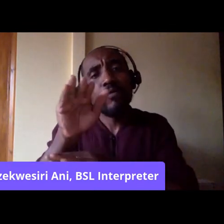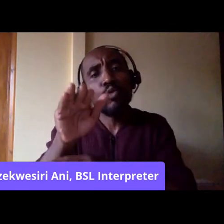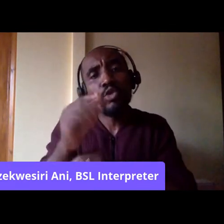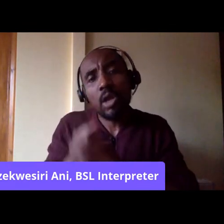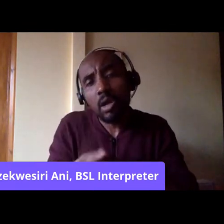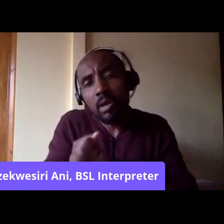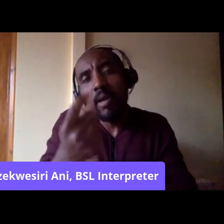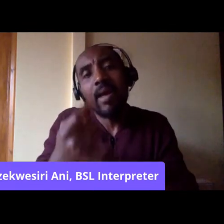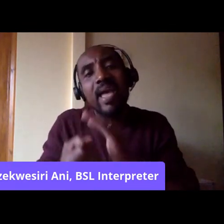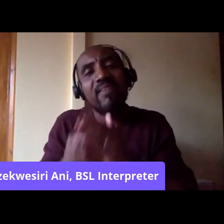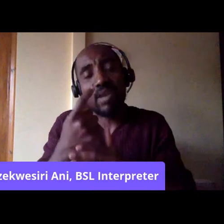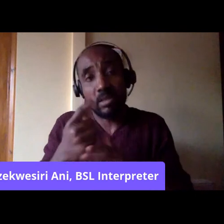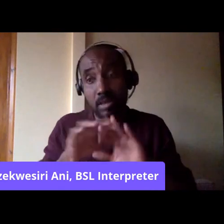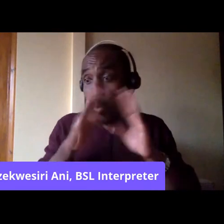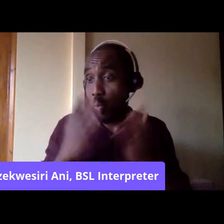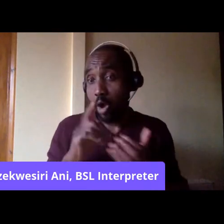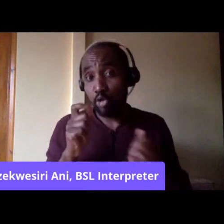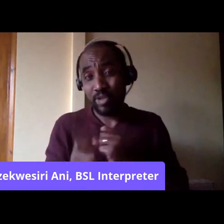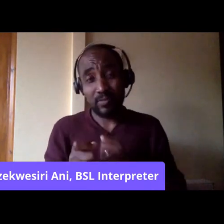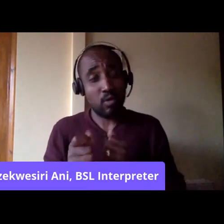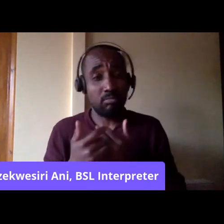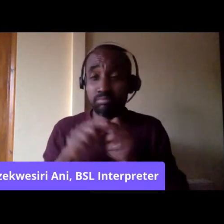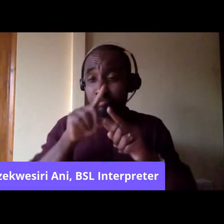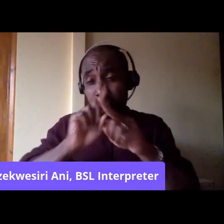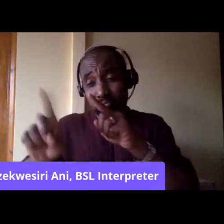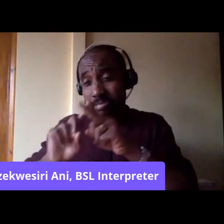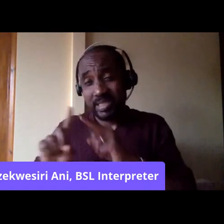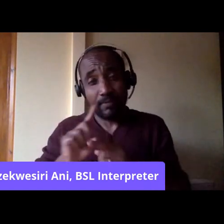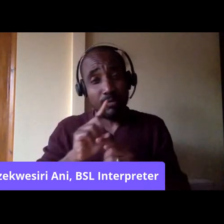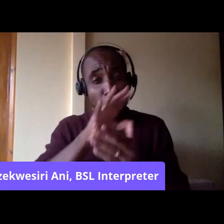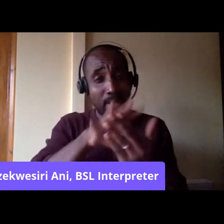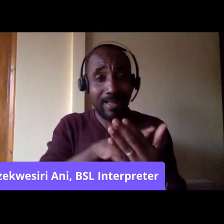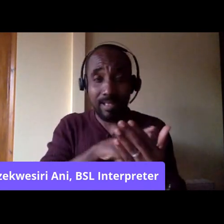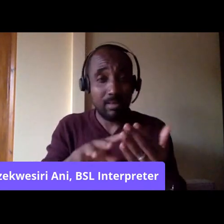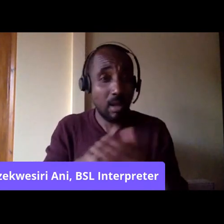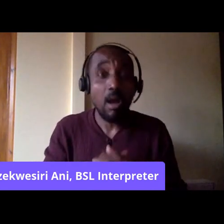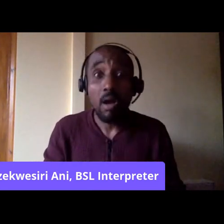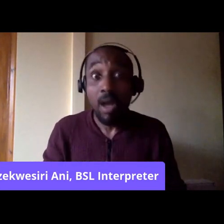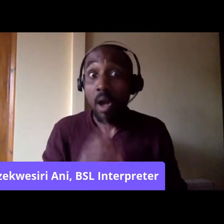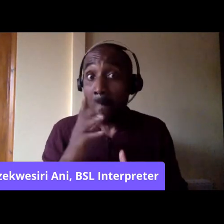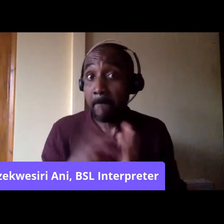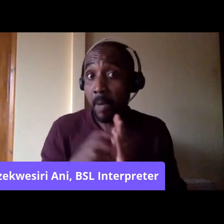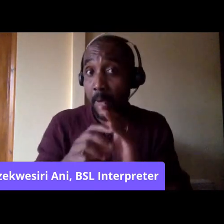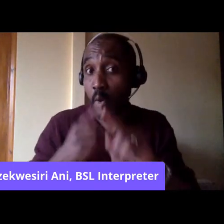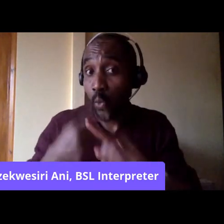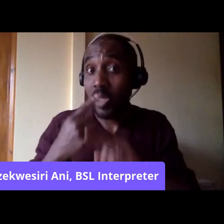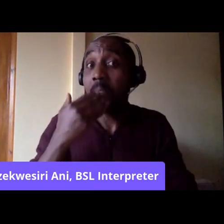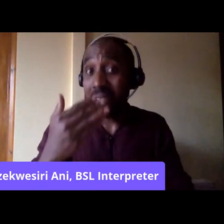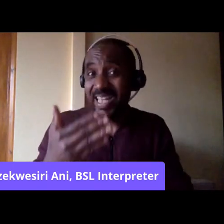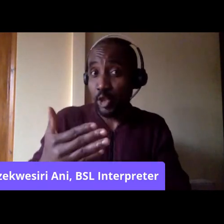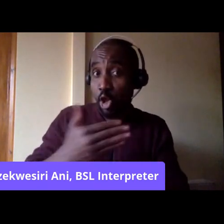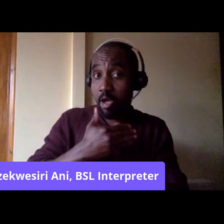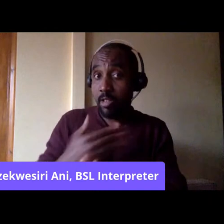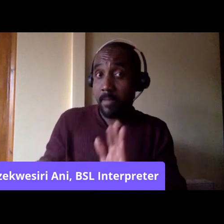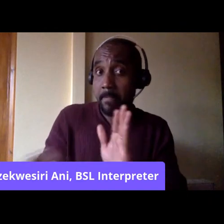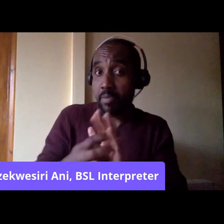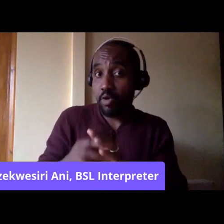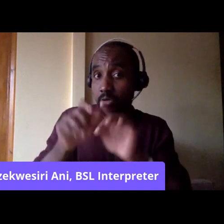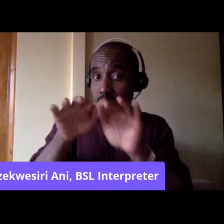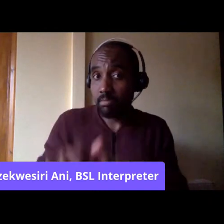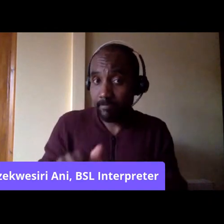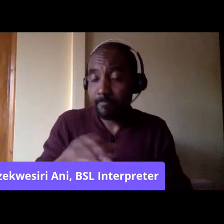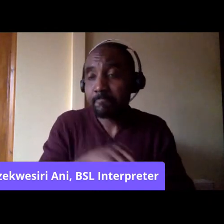you know, the World Transformed events, there's lots of different ones that are coming up, and they fill up really quickly. So make sure that you register